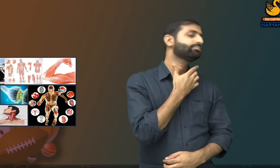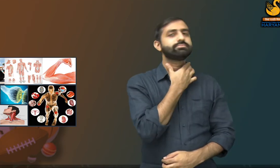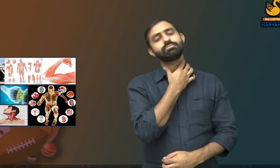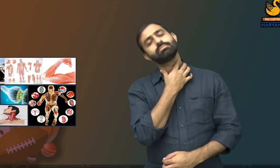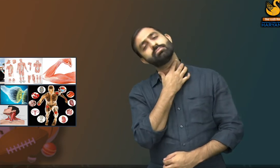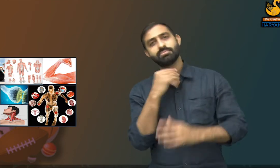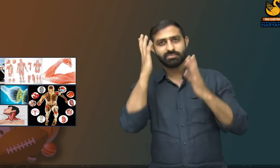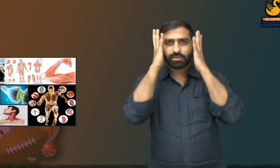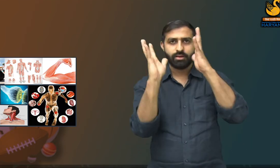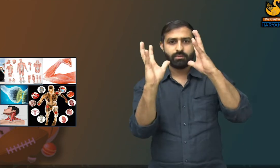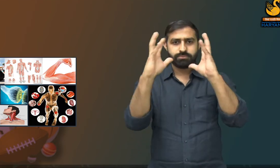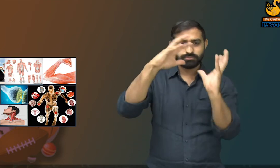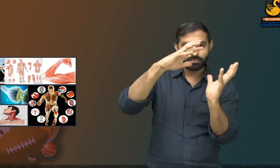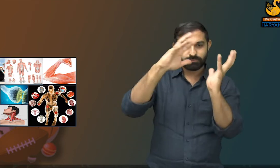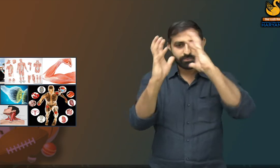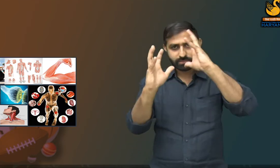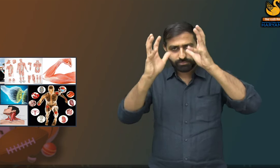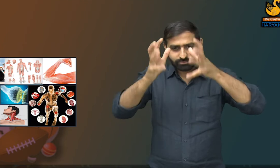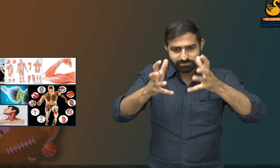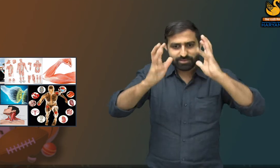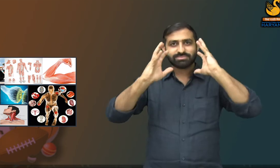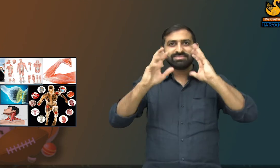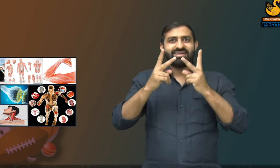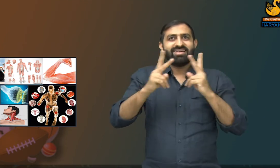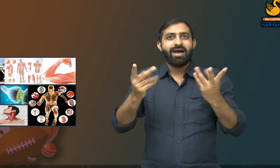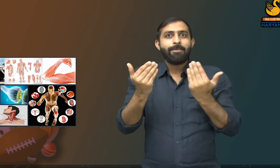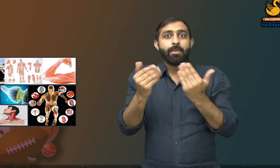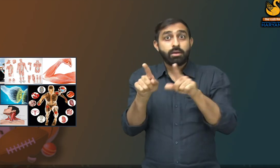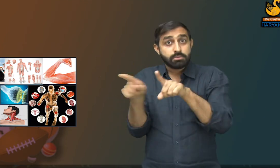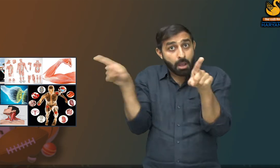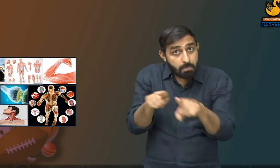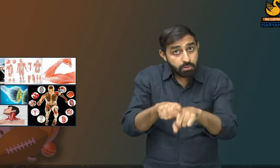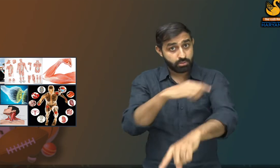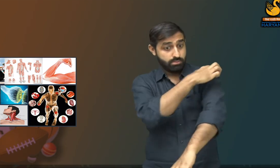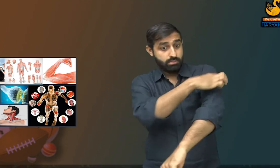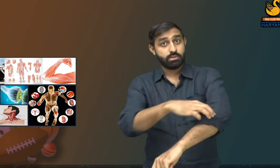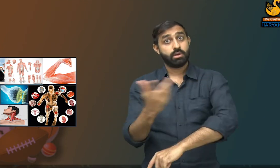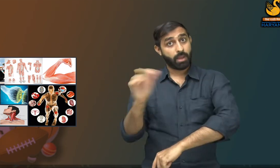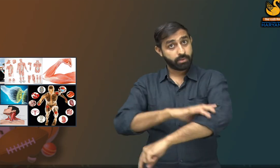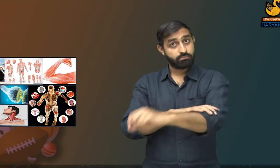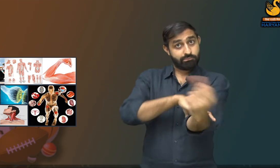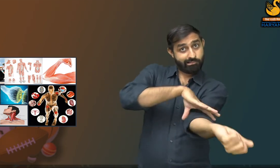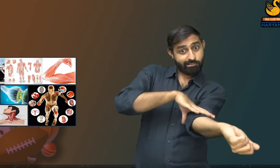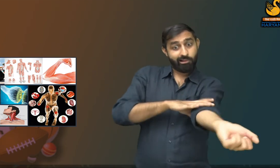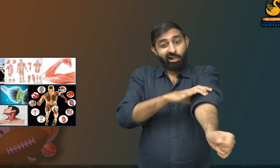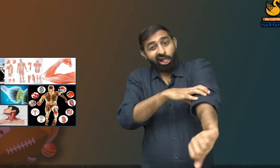Neck rotates in 180 degrees. However, does our arm rotate at the elbow?